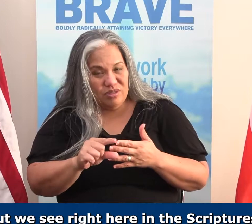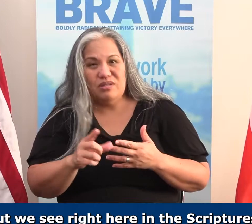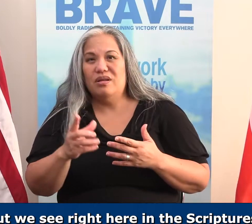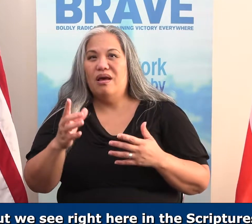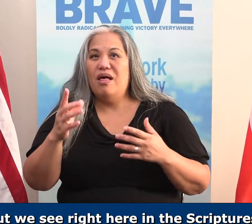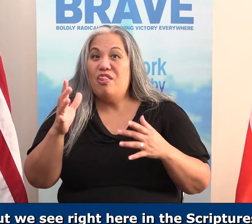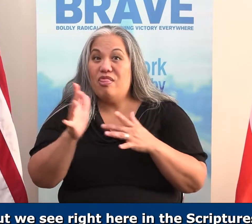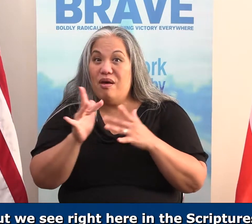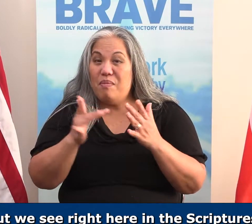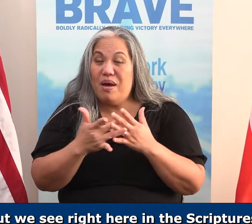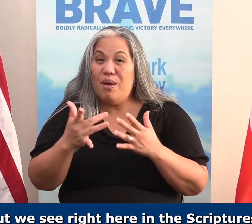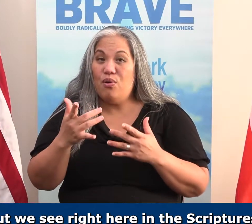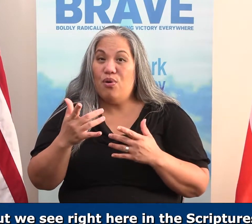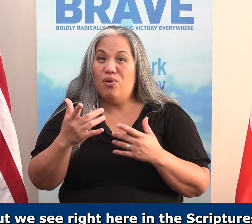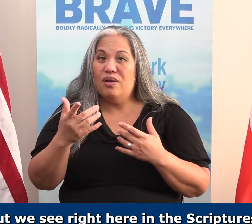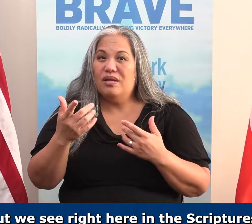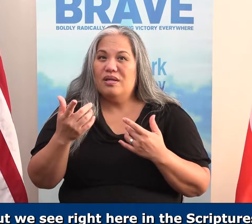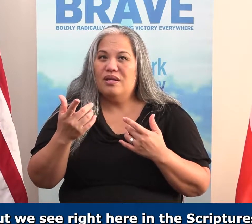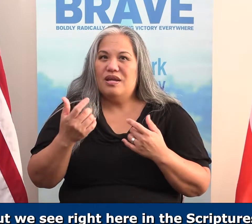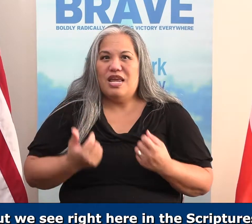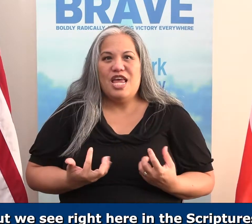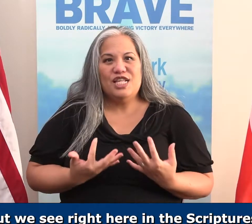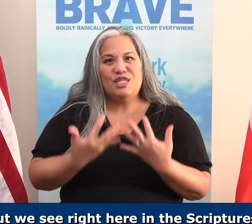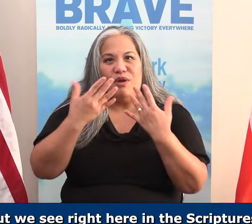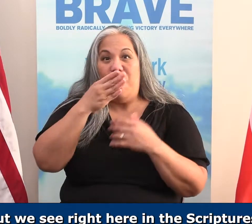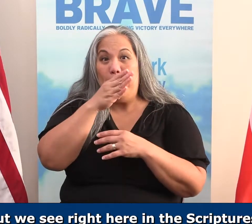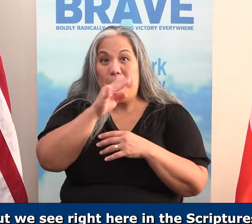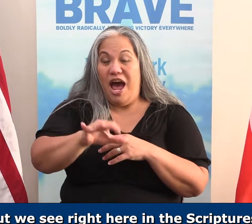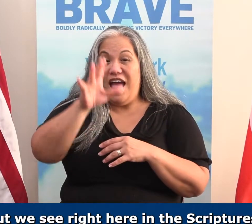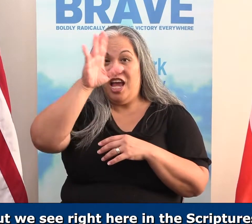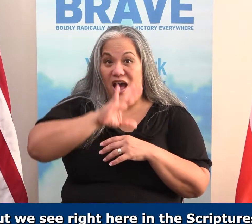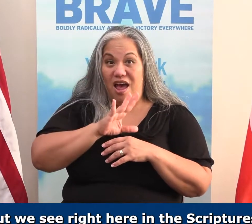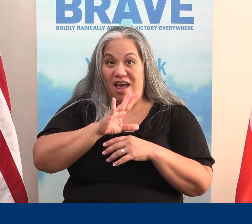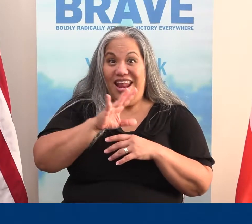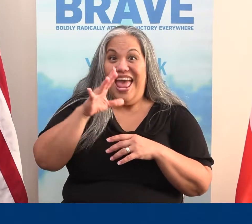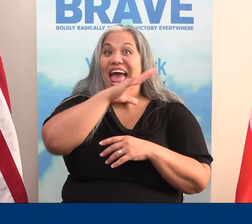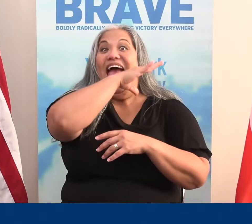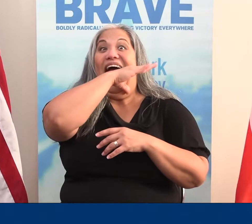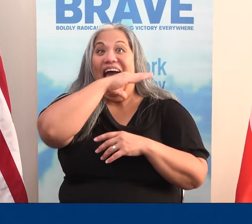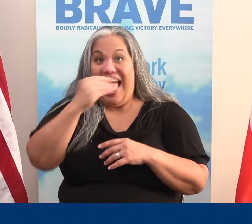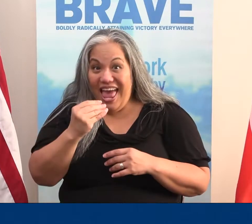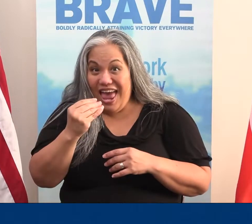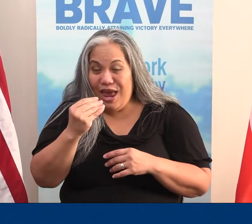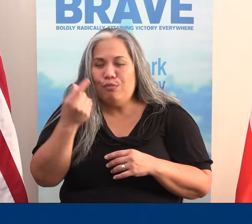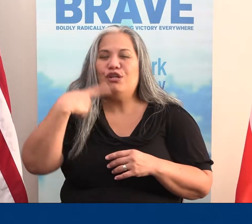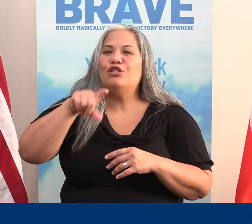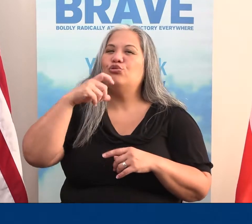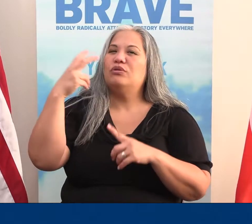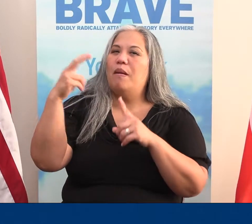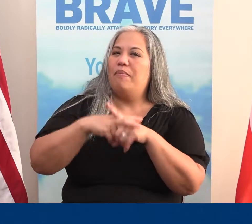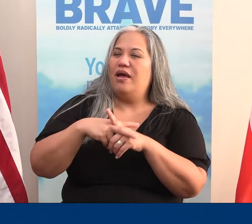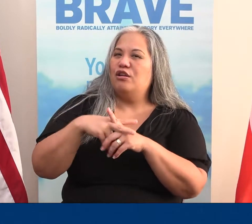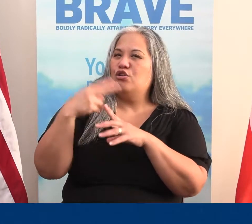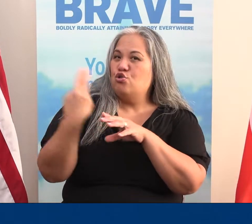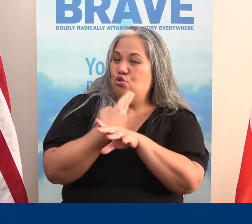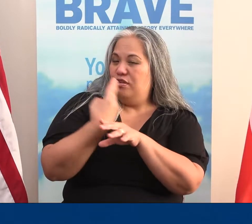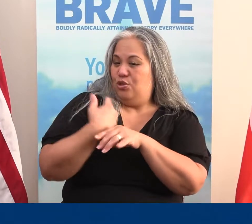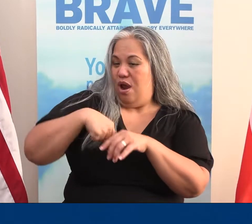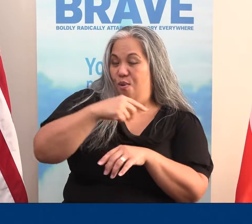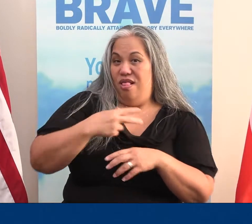that the Bible is inspired by God and we should be applying it to